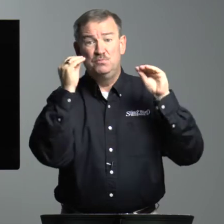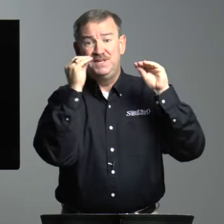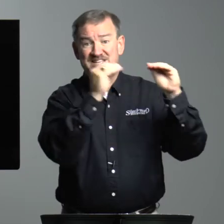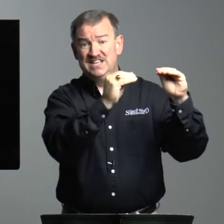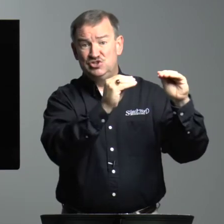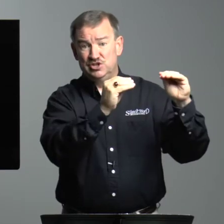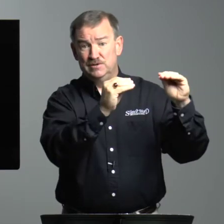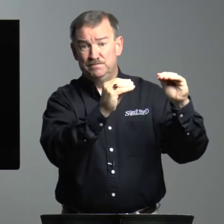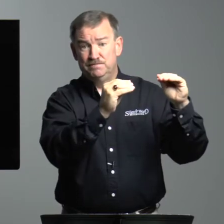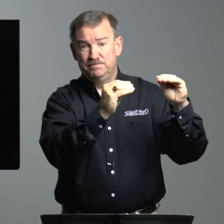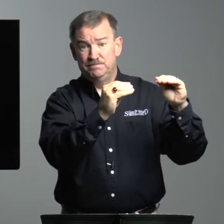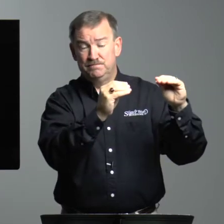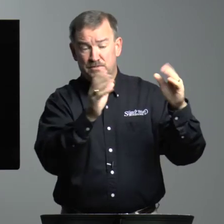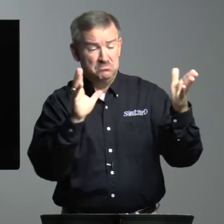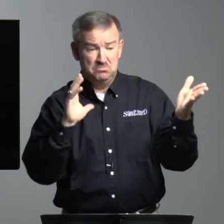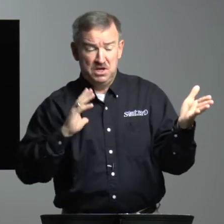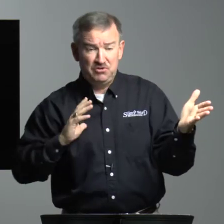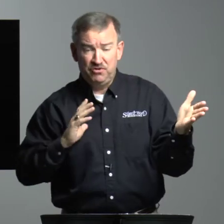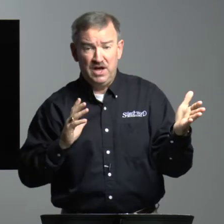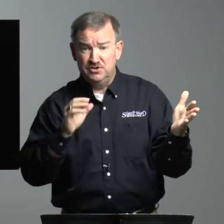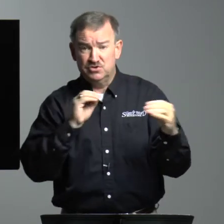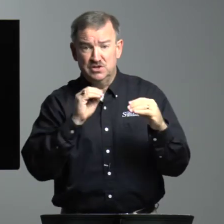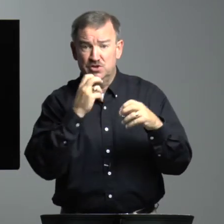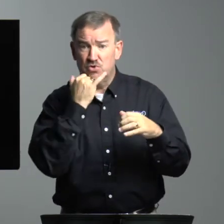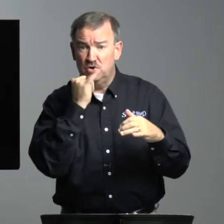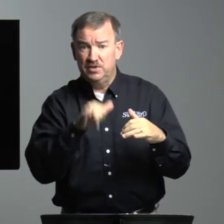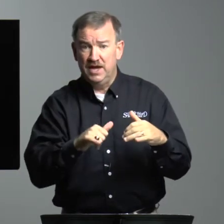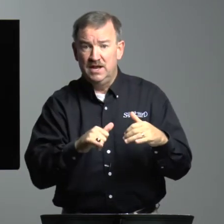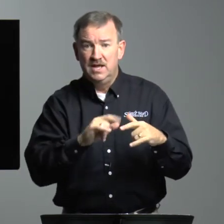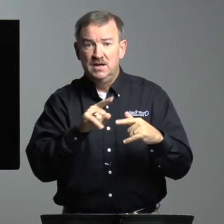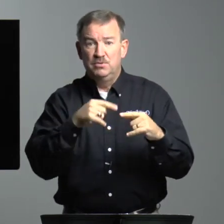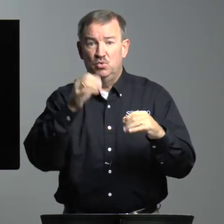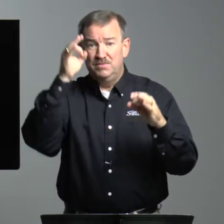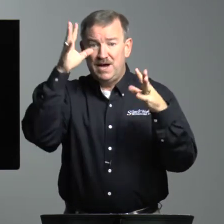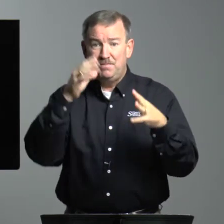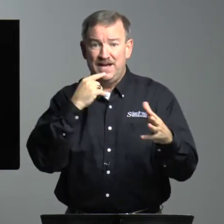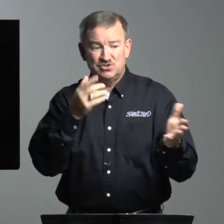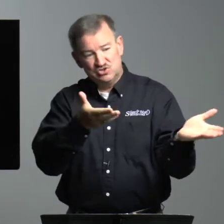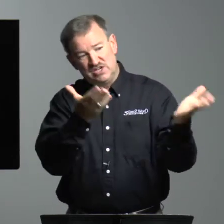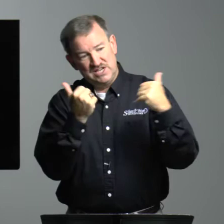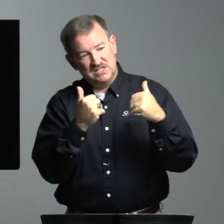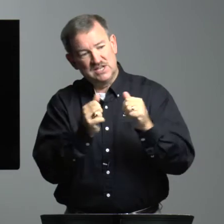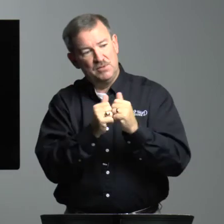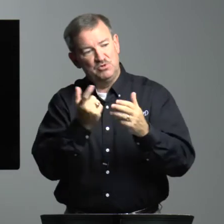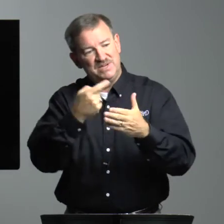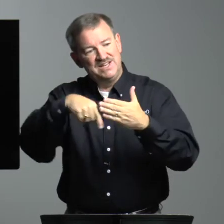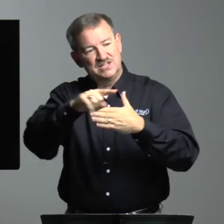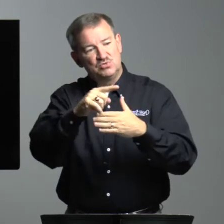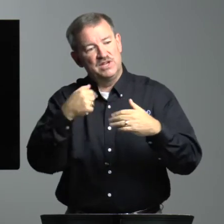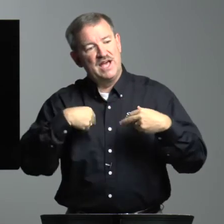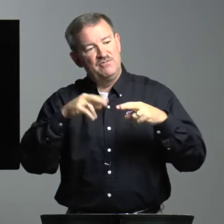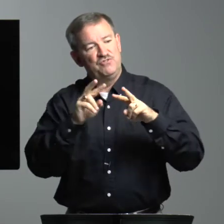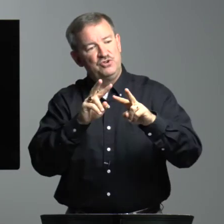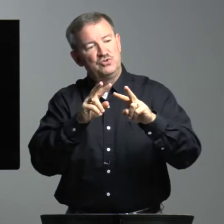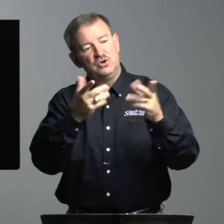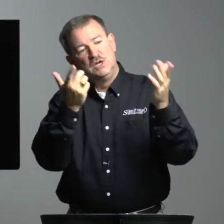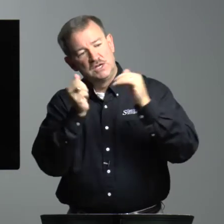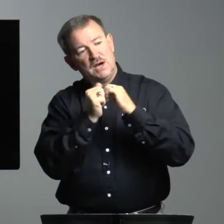would be teaching. That's fine. There's nothing wrong with that. But when my pastor said, yes, come with me next week. Have a funeral. Come